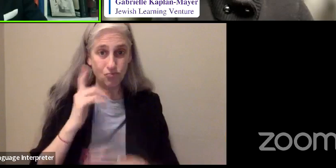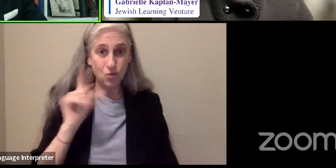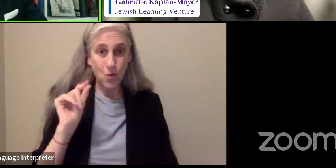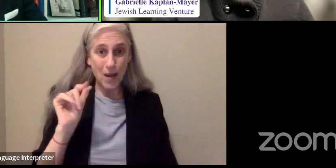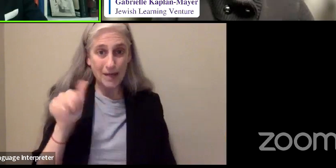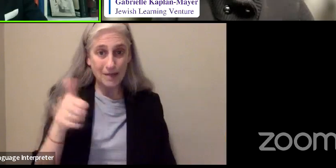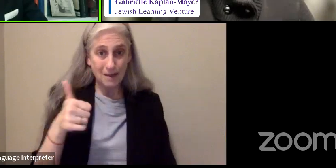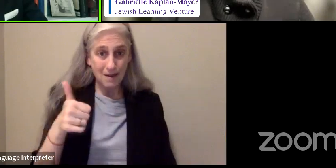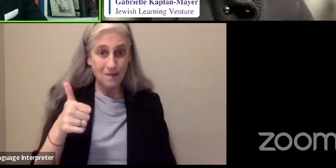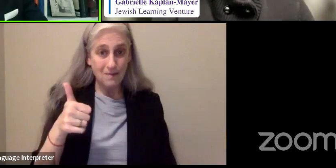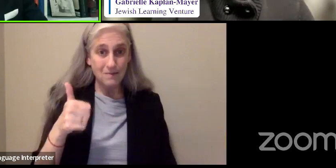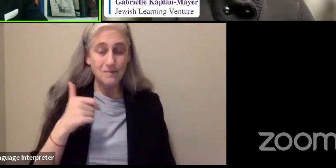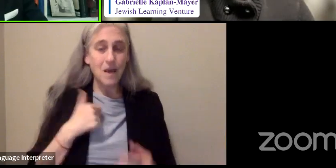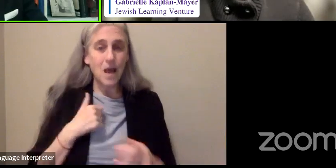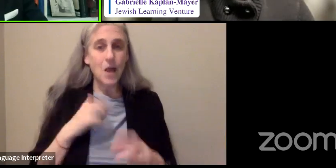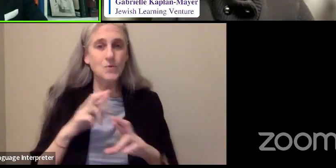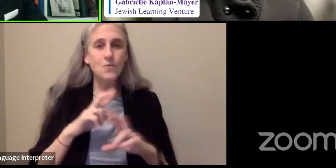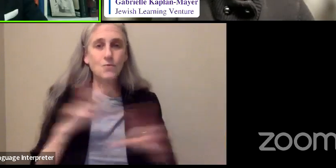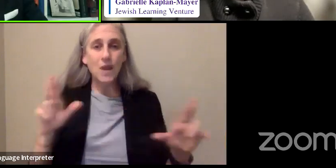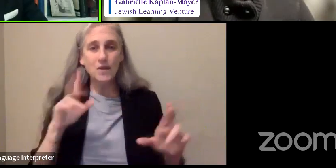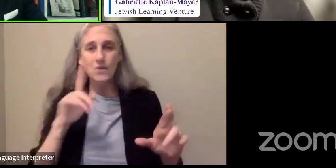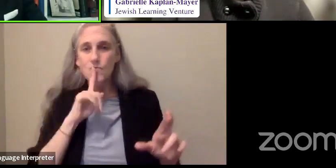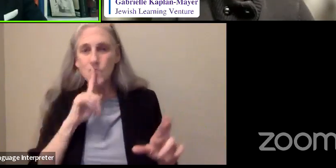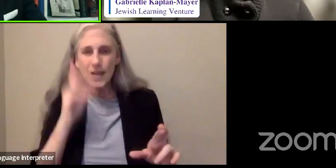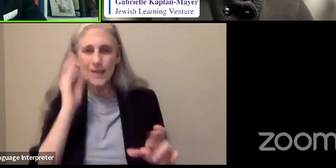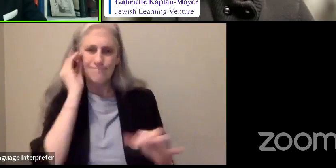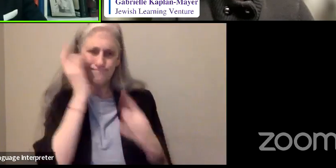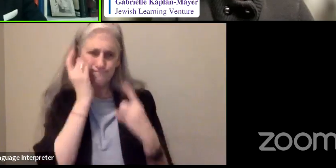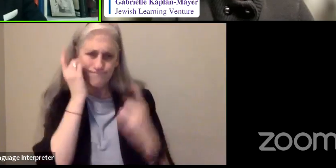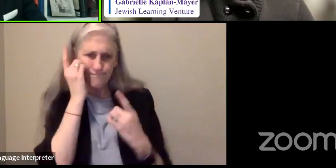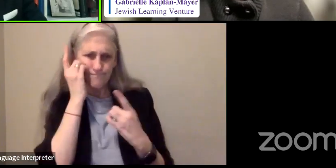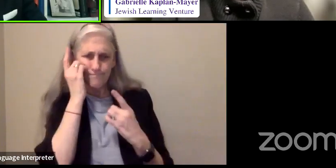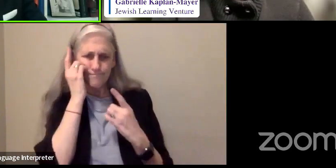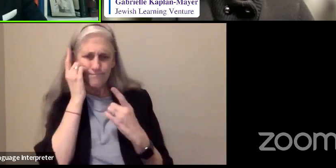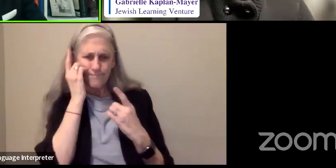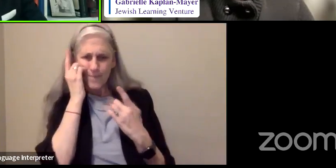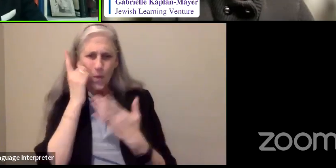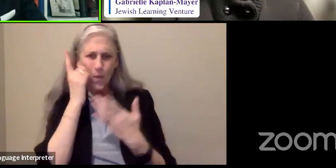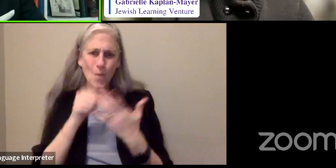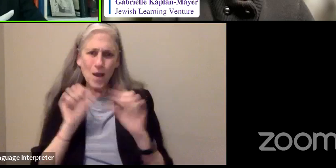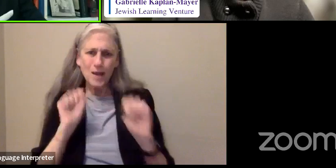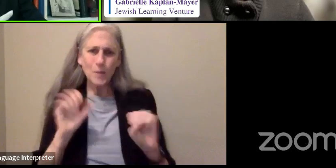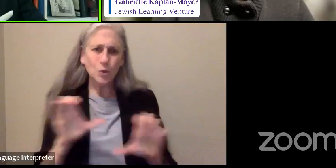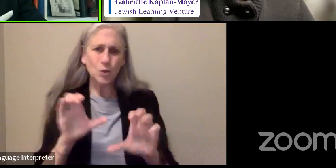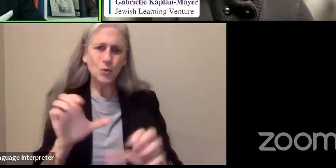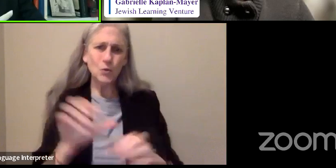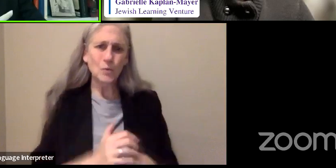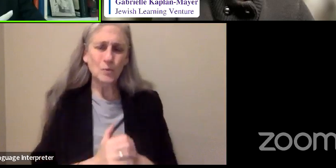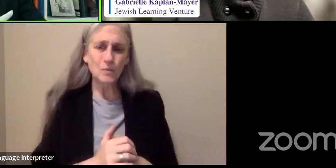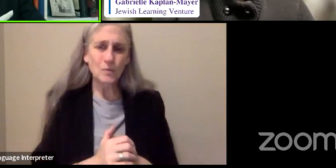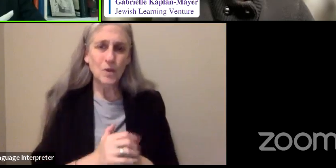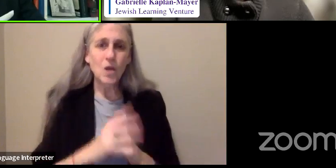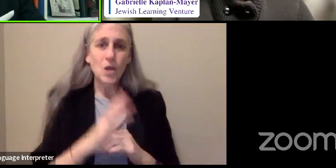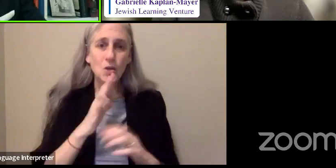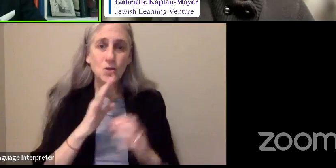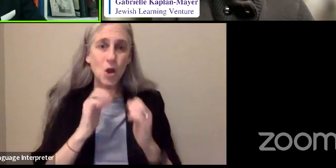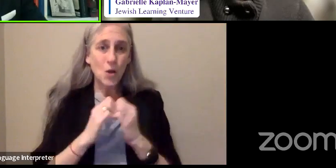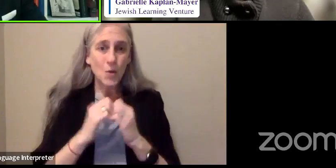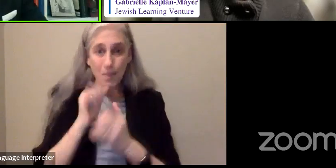was ready to really think about what could be done. And I talked with Sue,